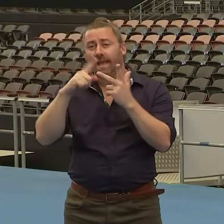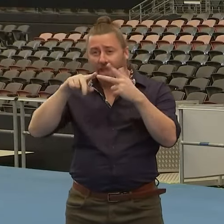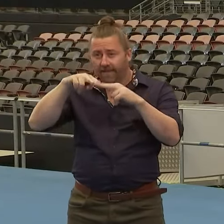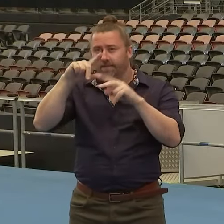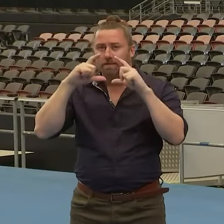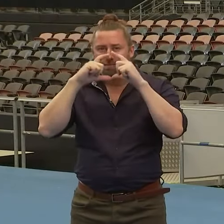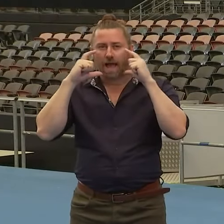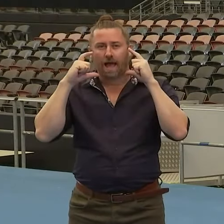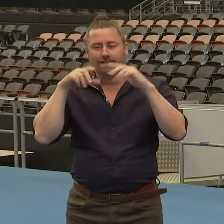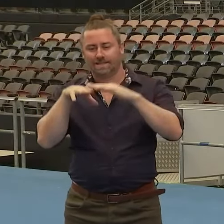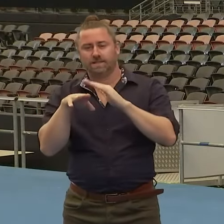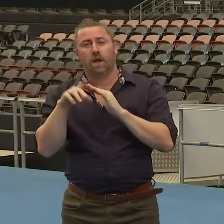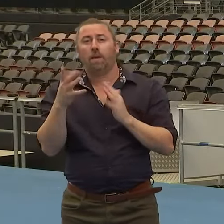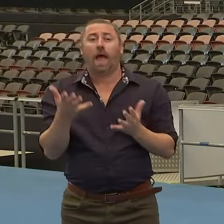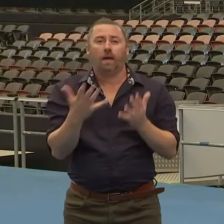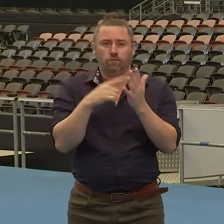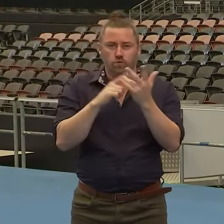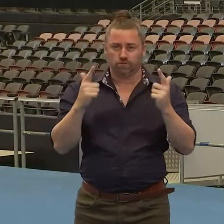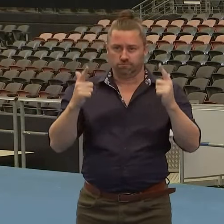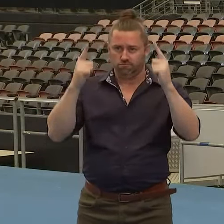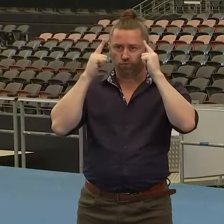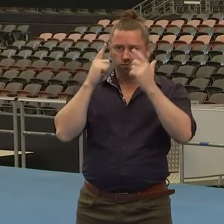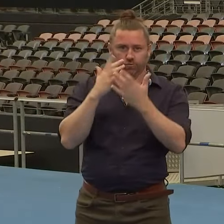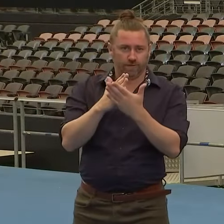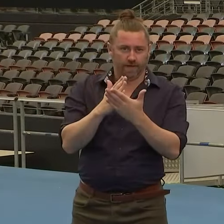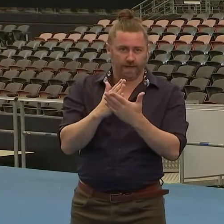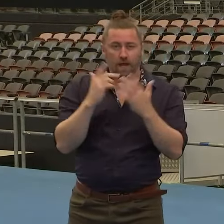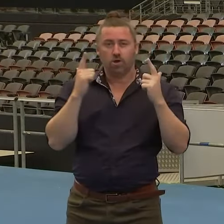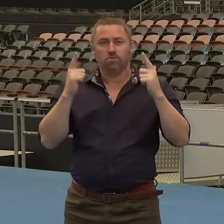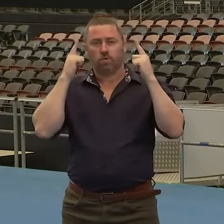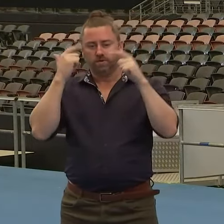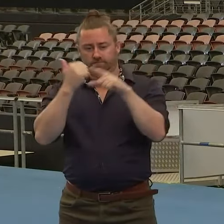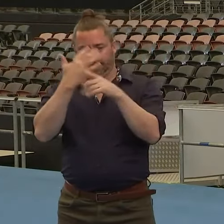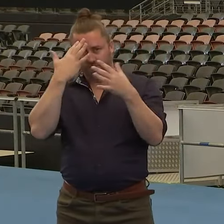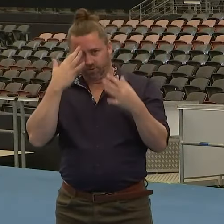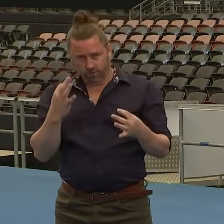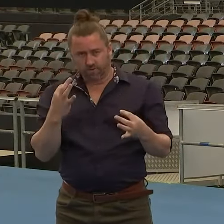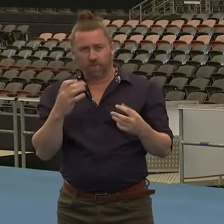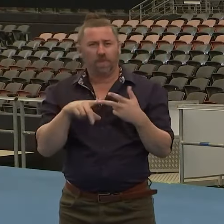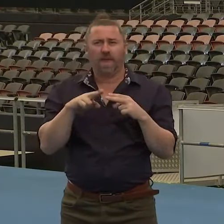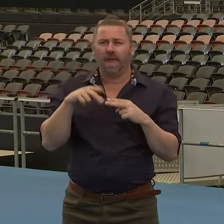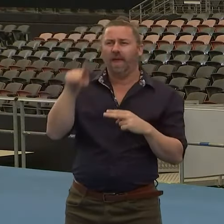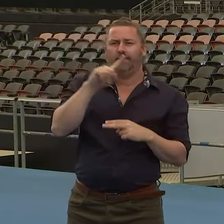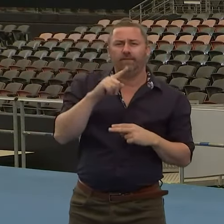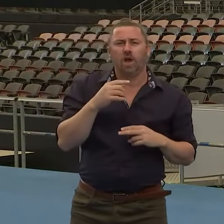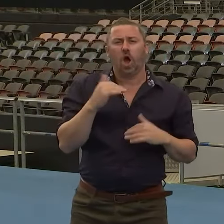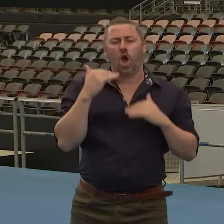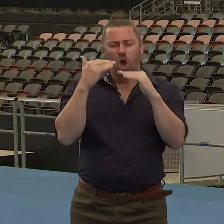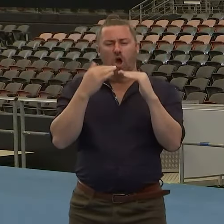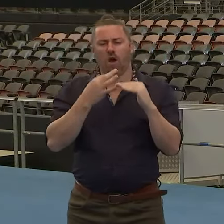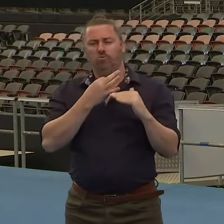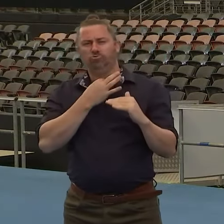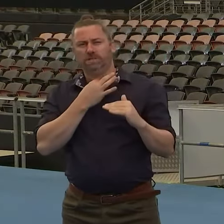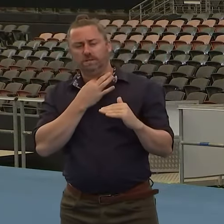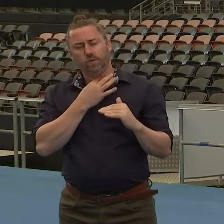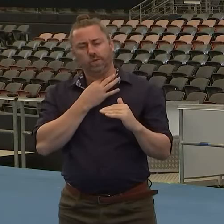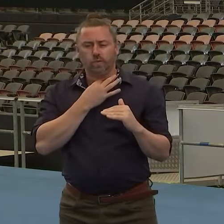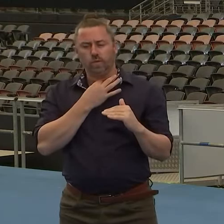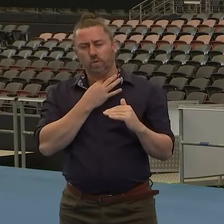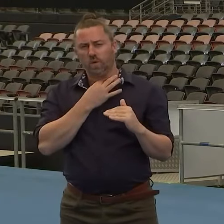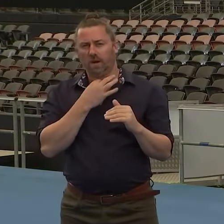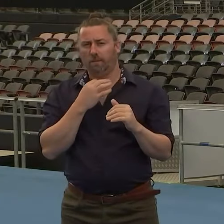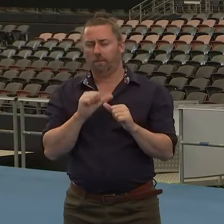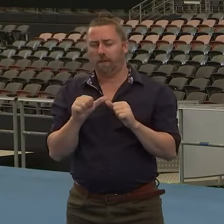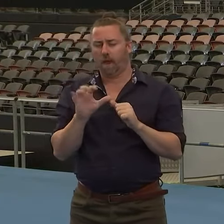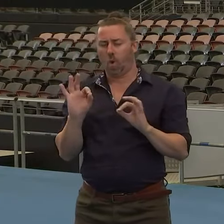So, of course, speak with your employer, speak with your supervisors. If you are a part of that vulnerable group, of course, you may decide not to